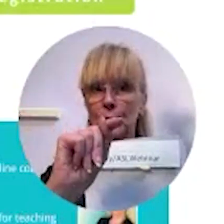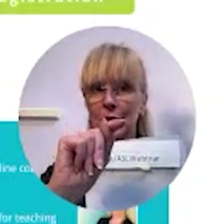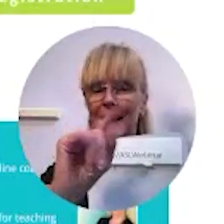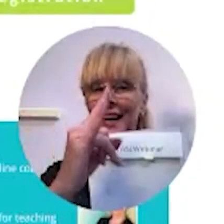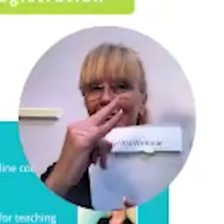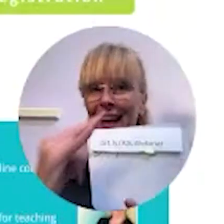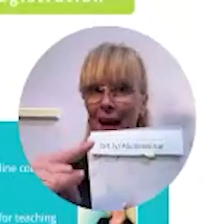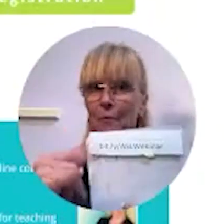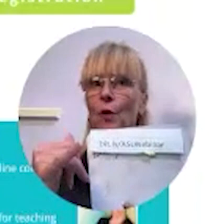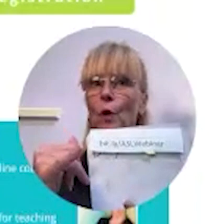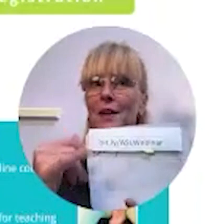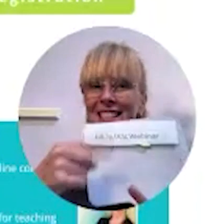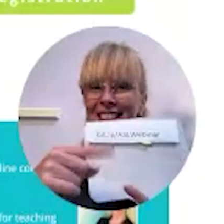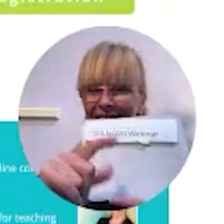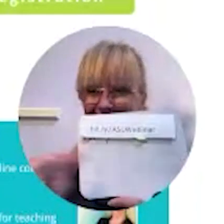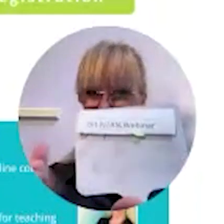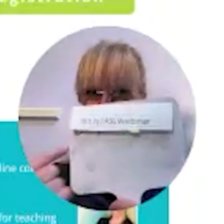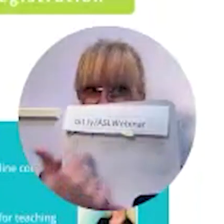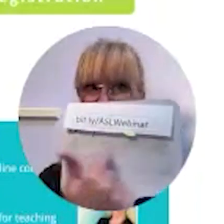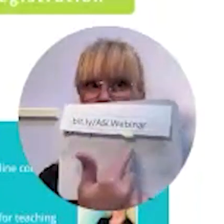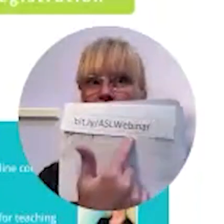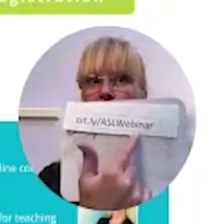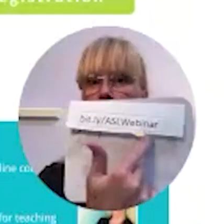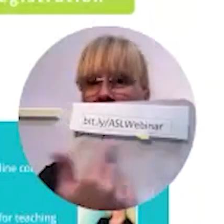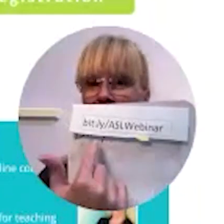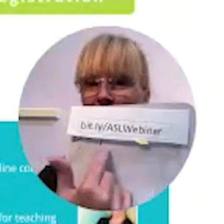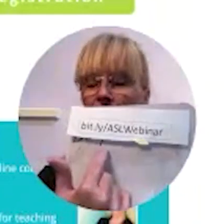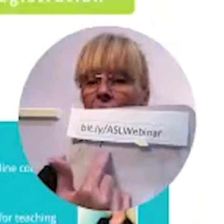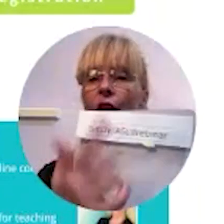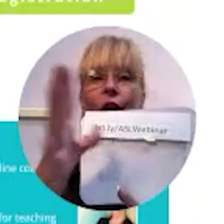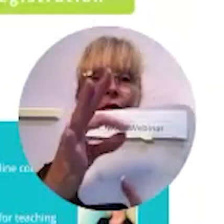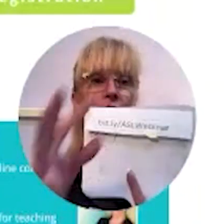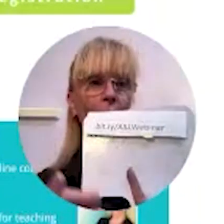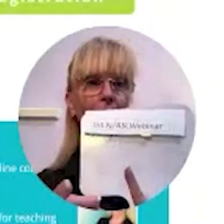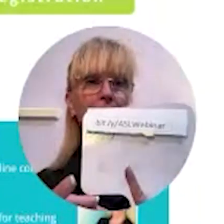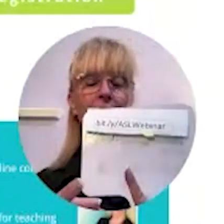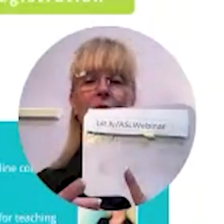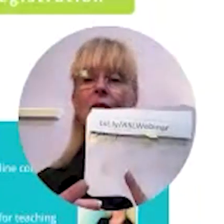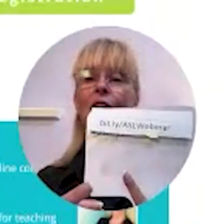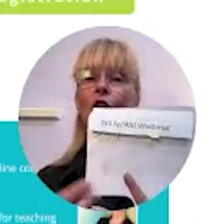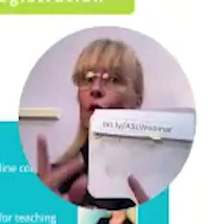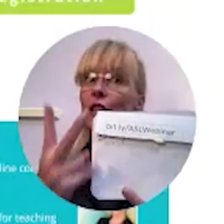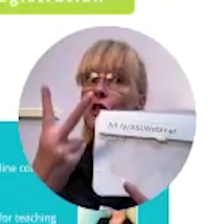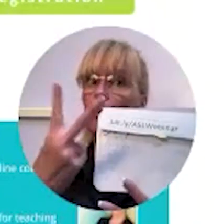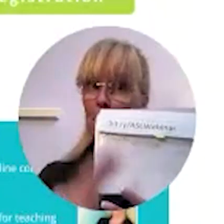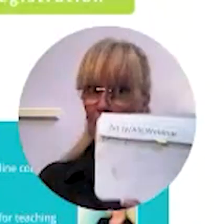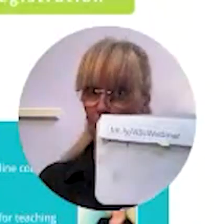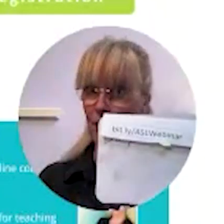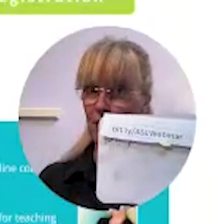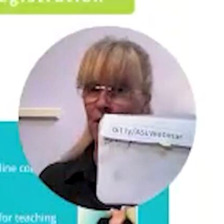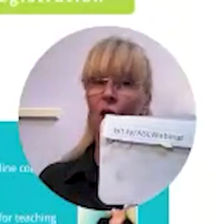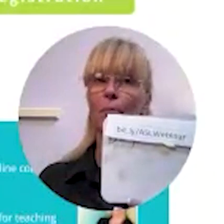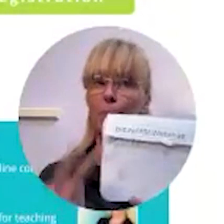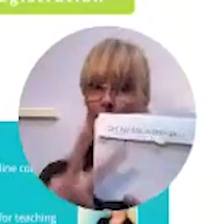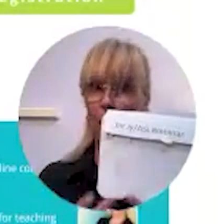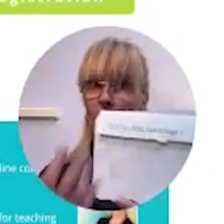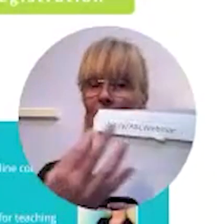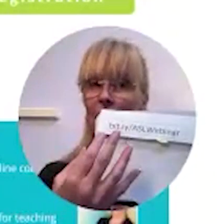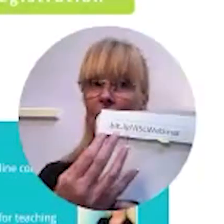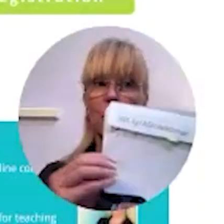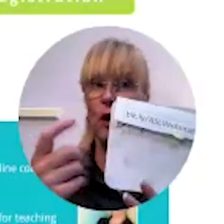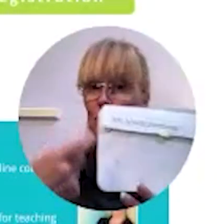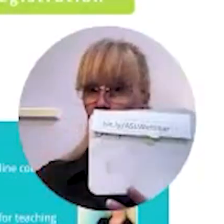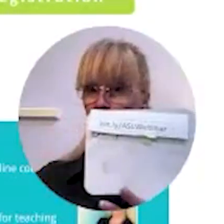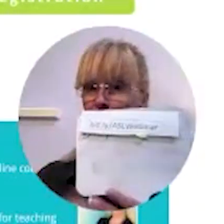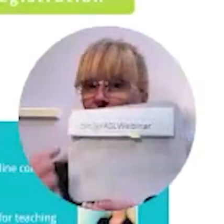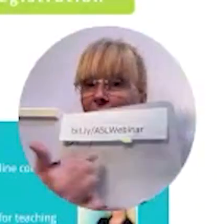boot camp for sign language you go right here you have two options you can do both they're both